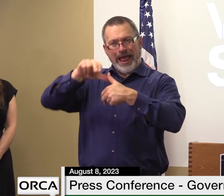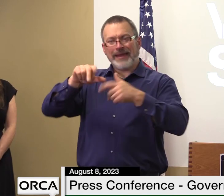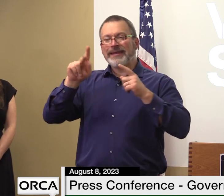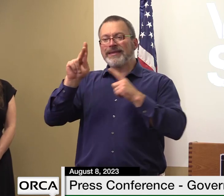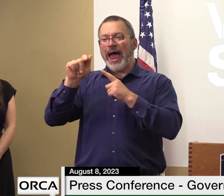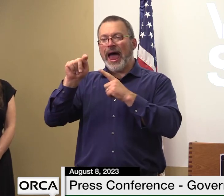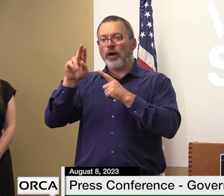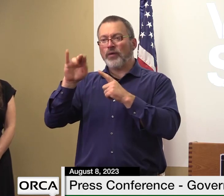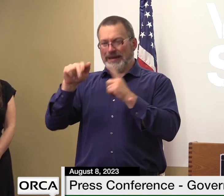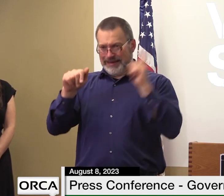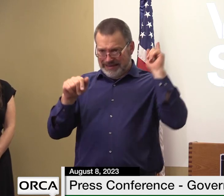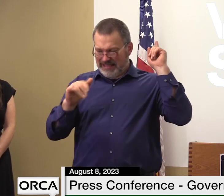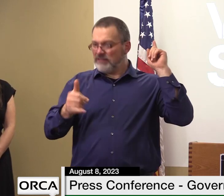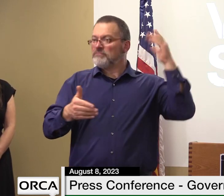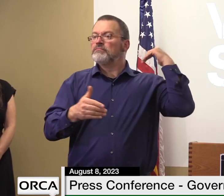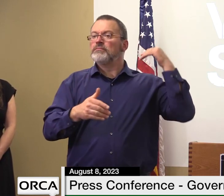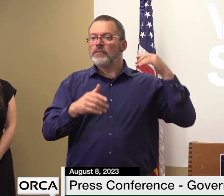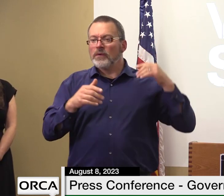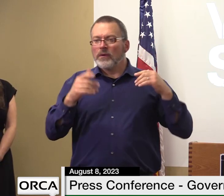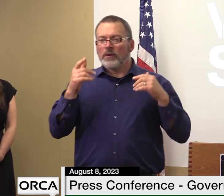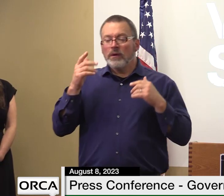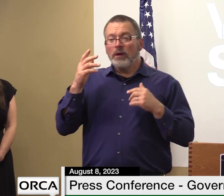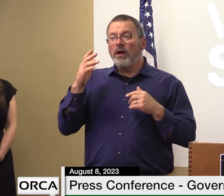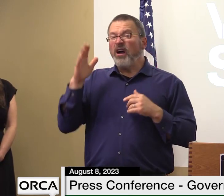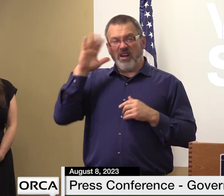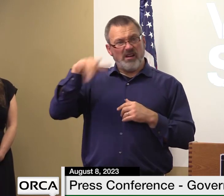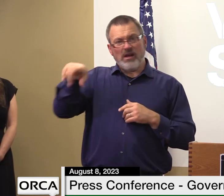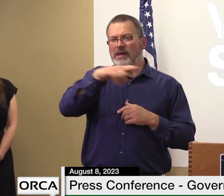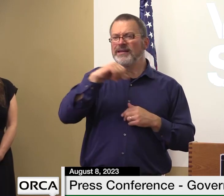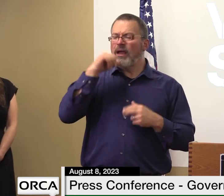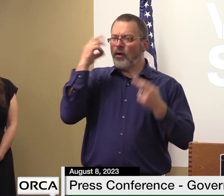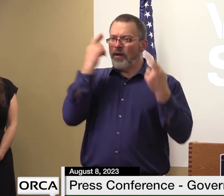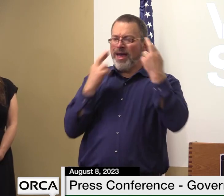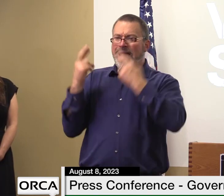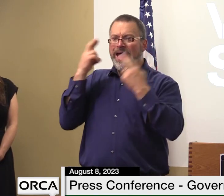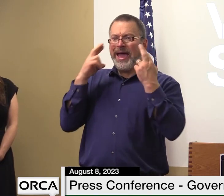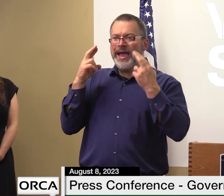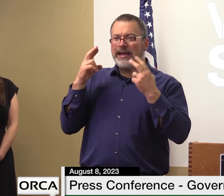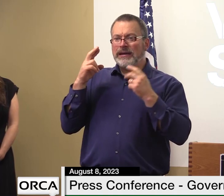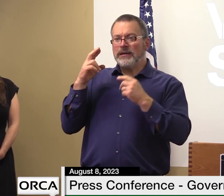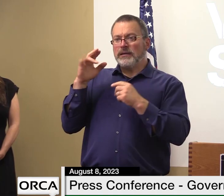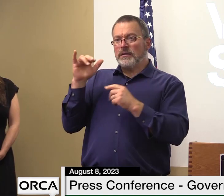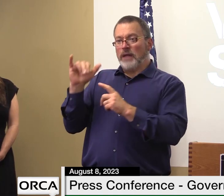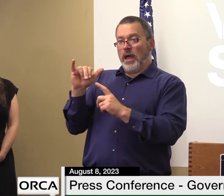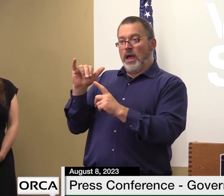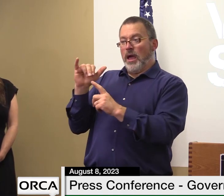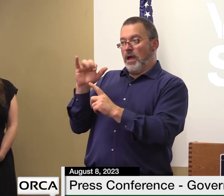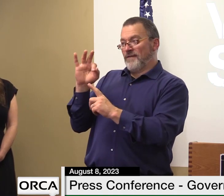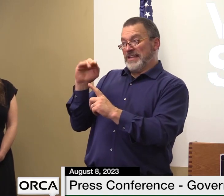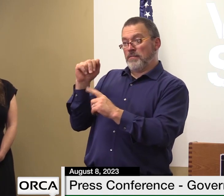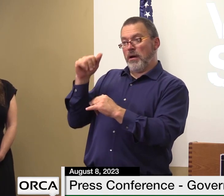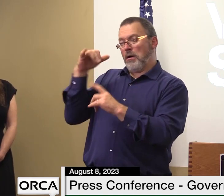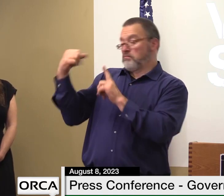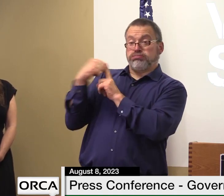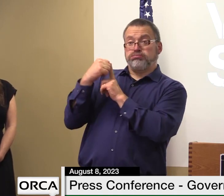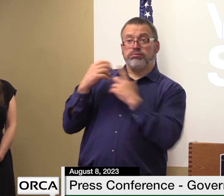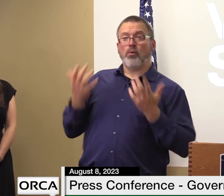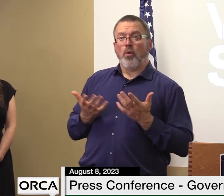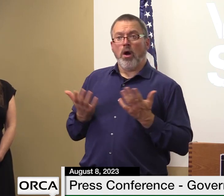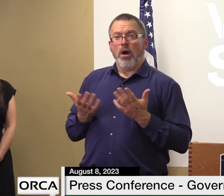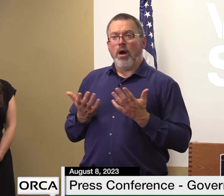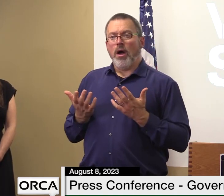don't recognize that realize that one of the things that impacted fema uh under katrina was actually the